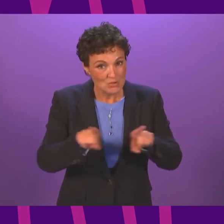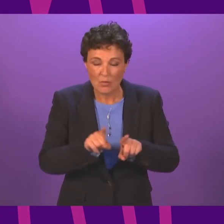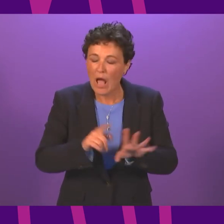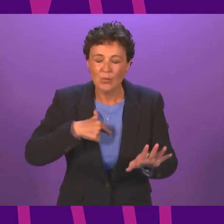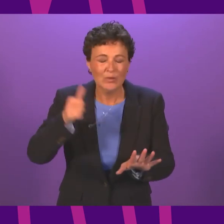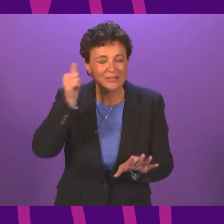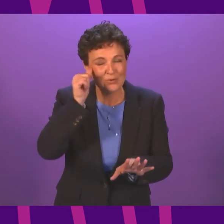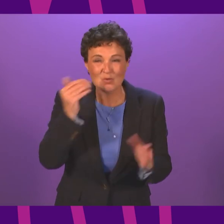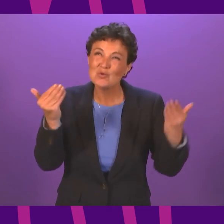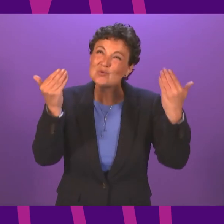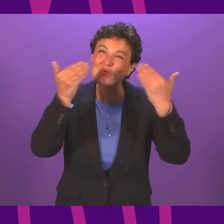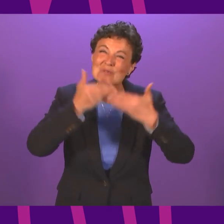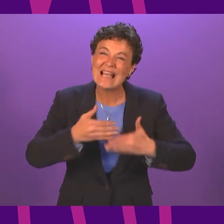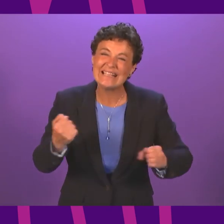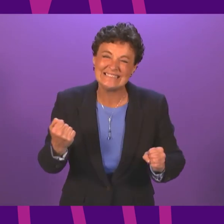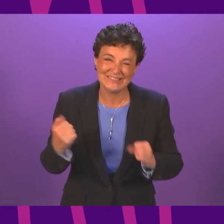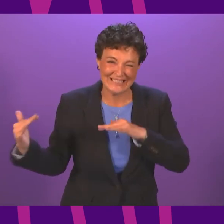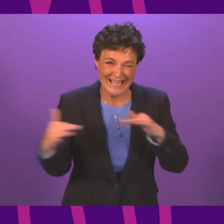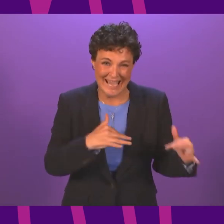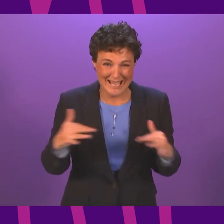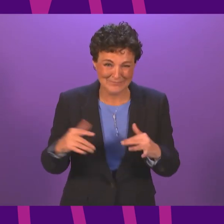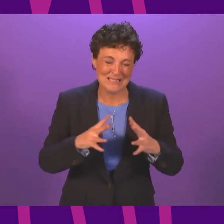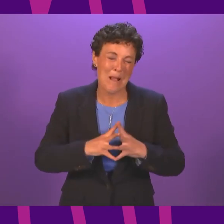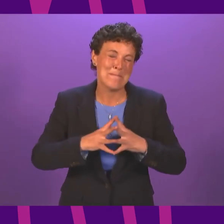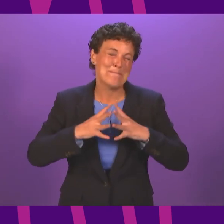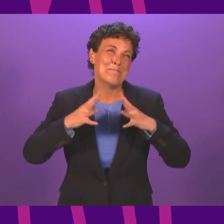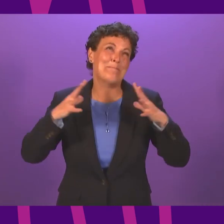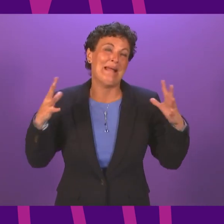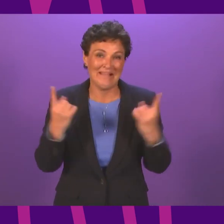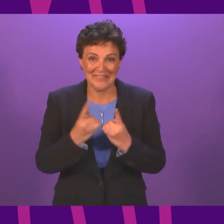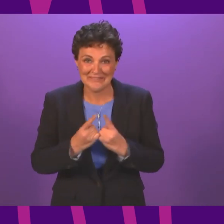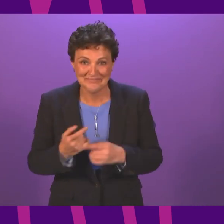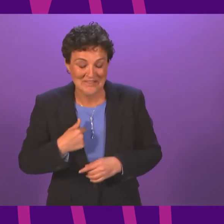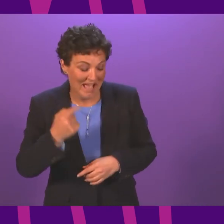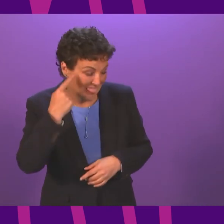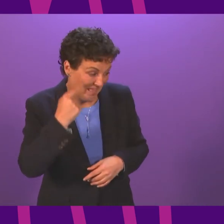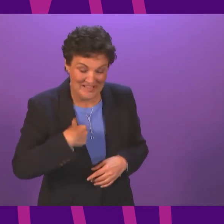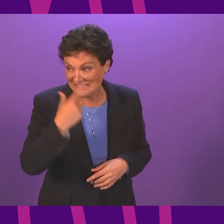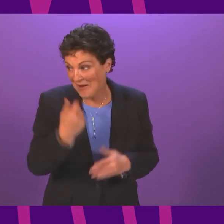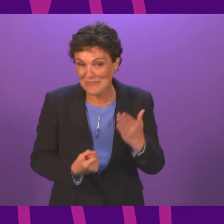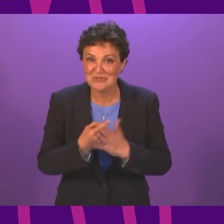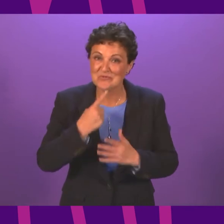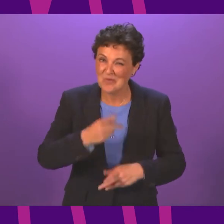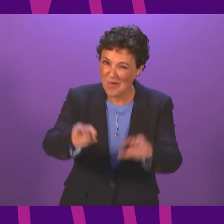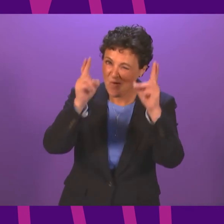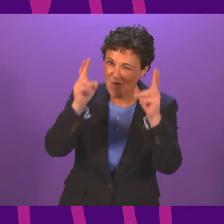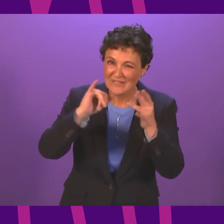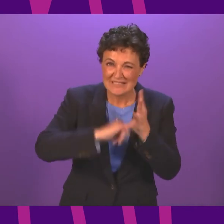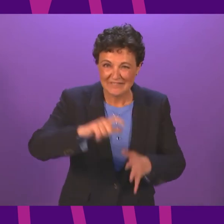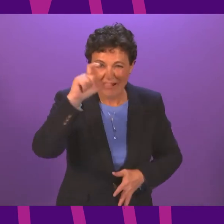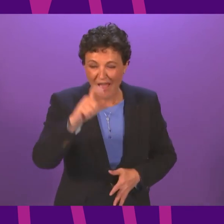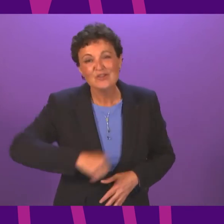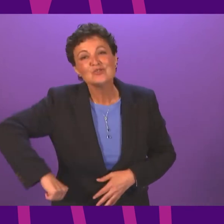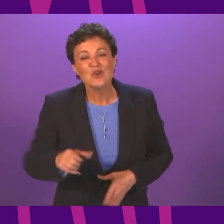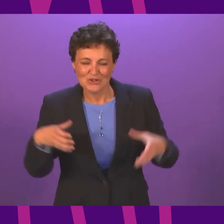We all know that tonight's game is absolutely massive. Let me take the opportunity, I'm sure on behalf of all of us, to wish Steve Clarke and the team well.